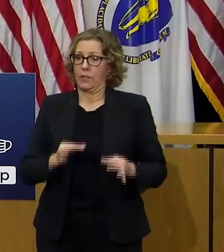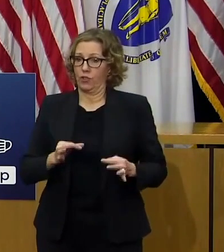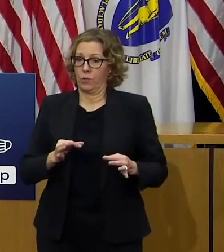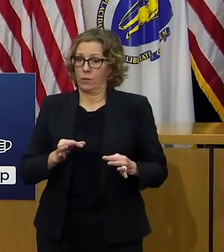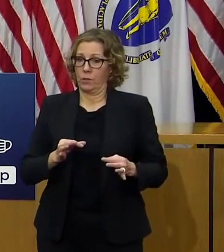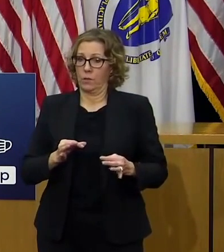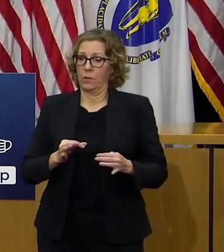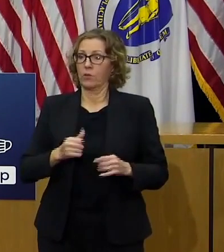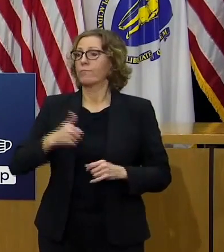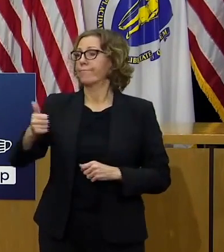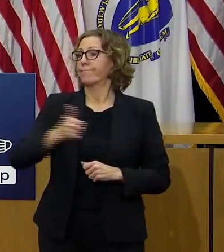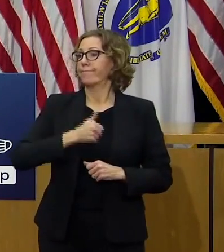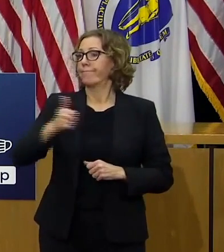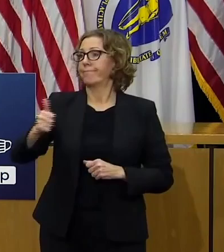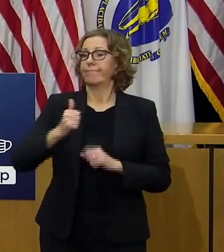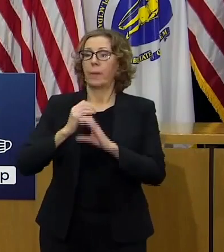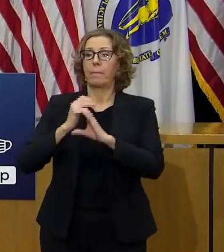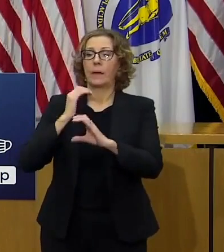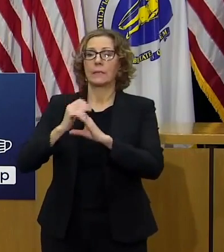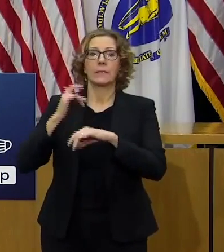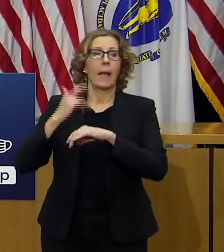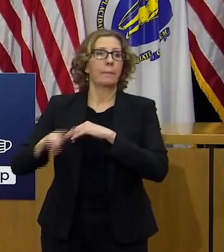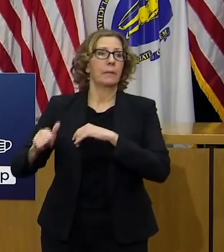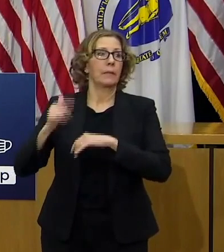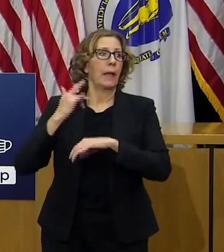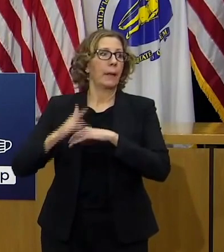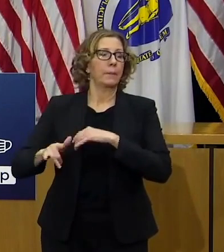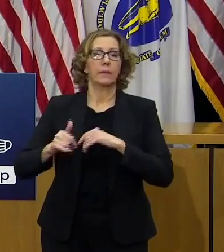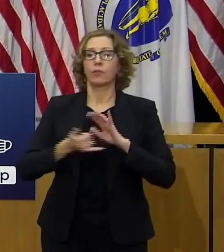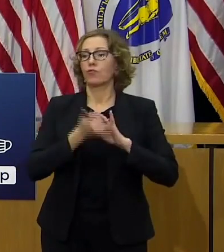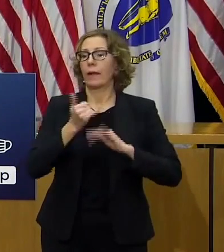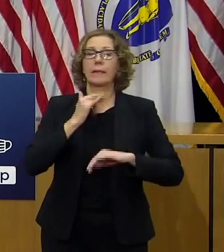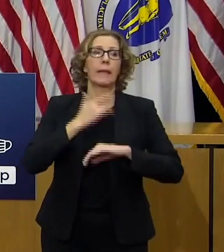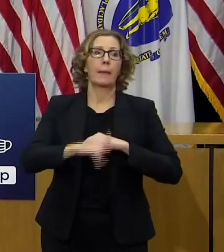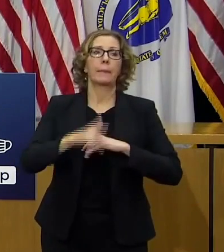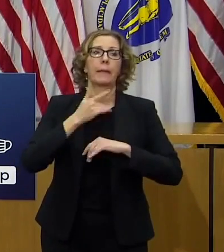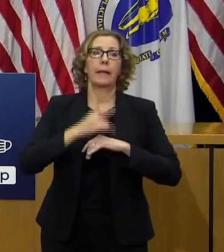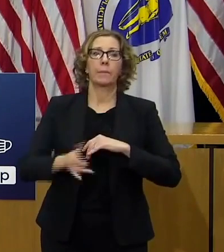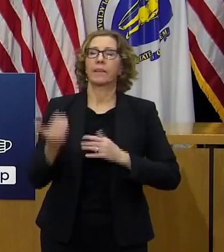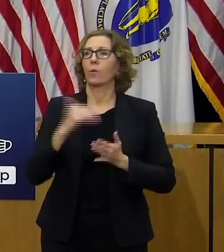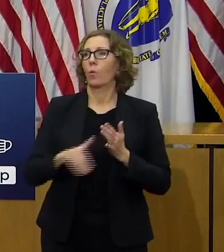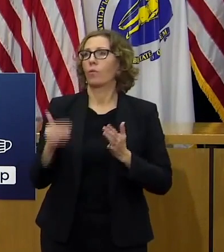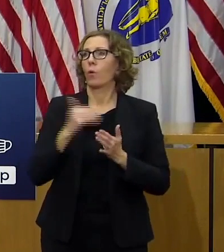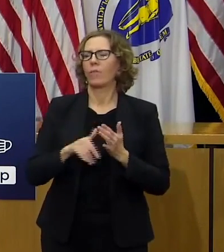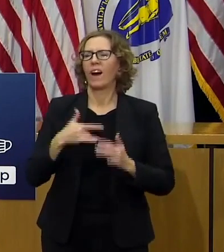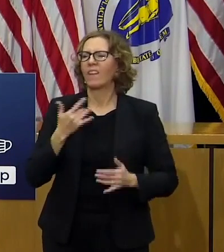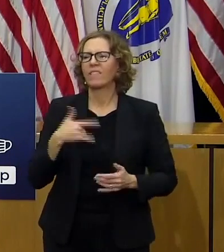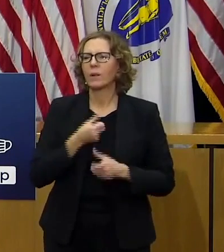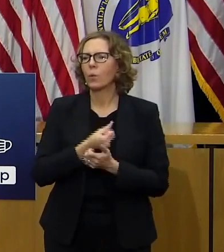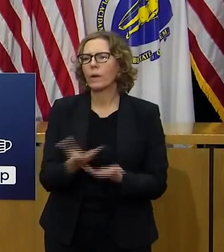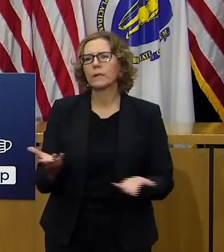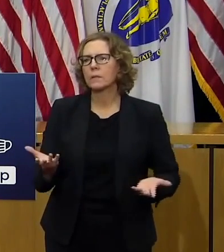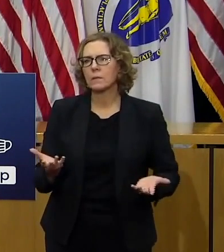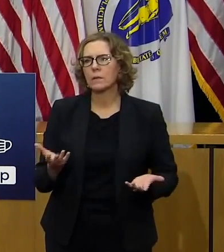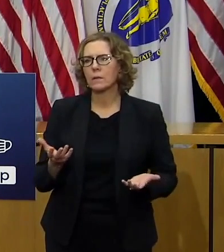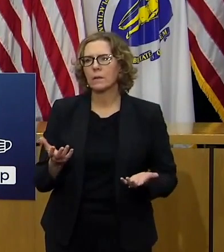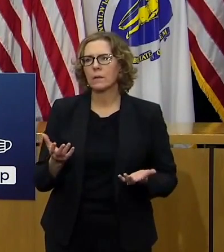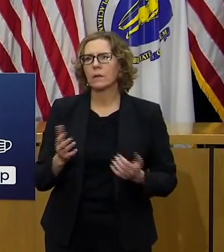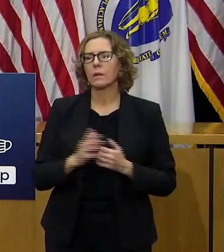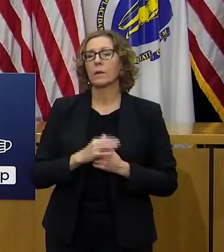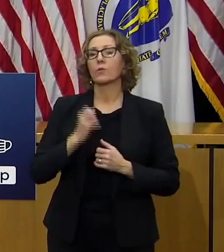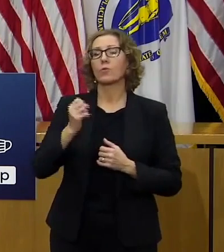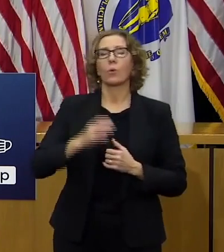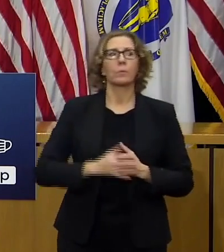buses over and over and over again is a perfectly appropriate response the key question here is what happens